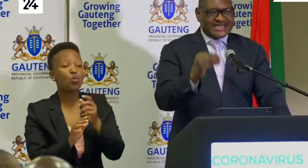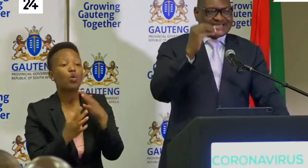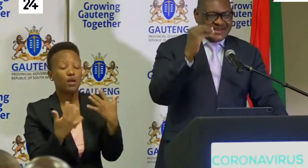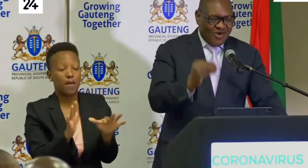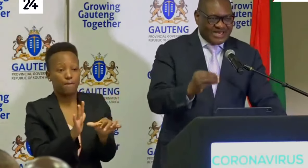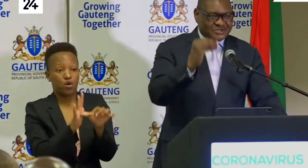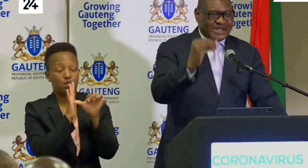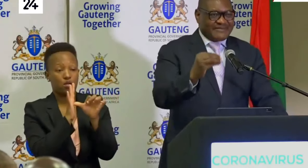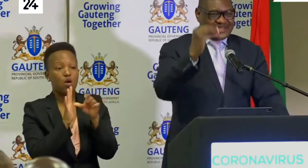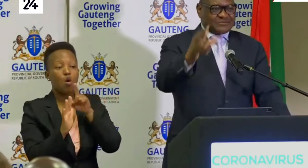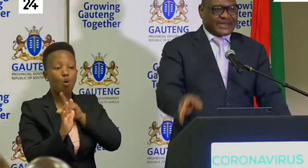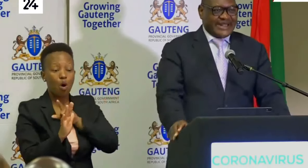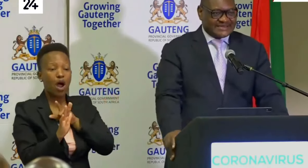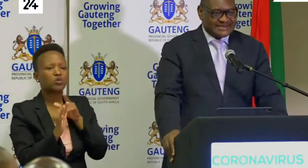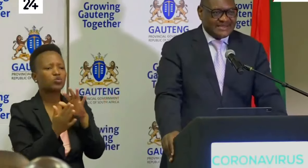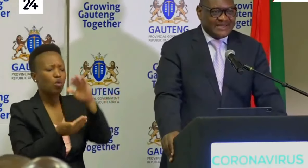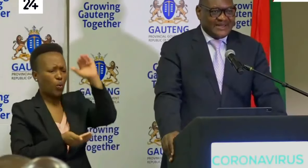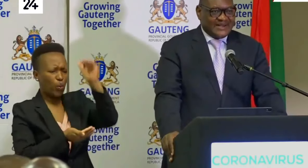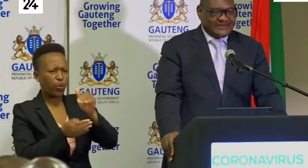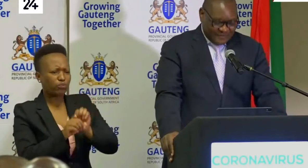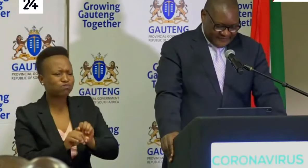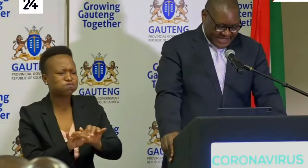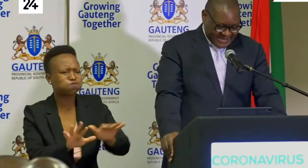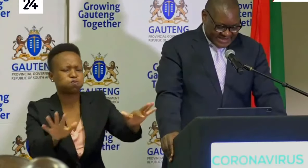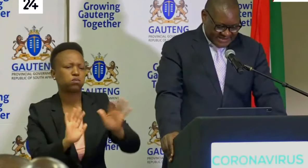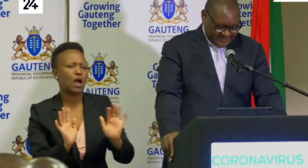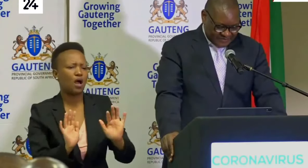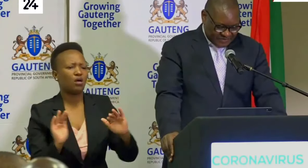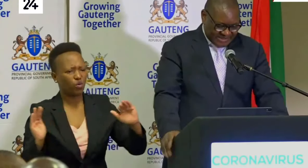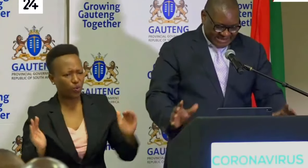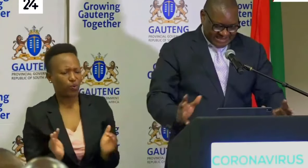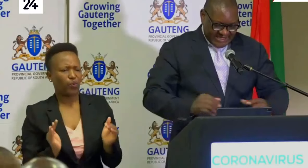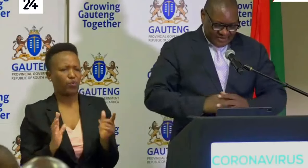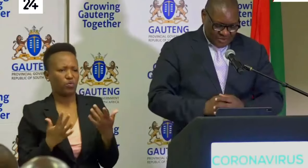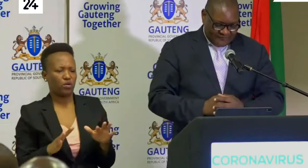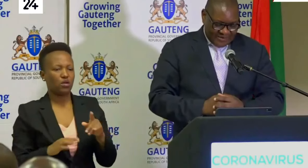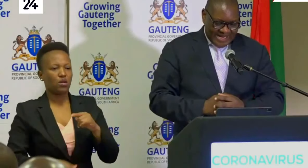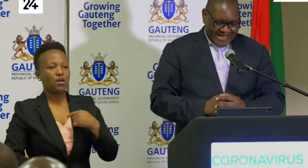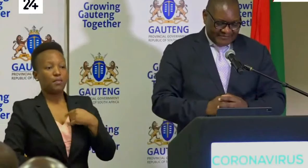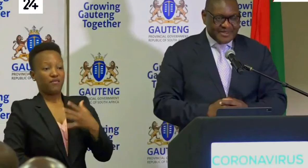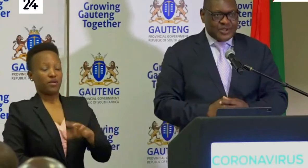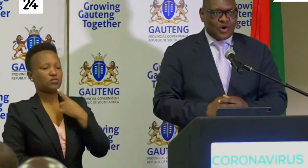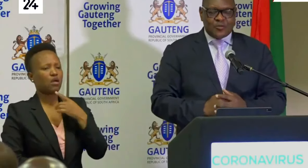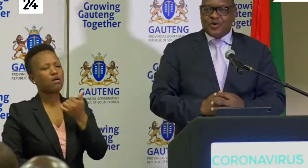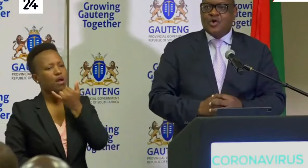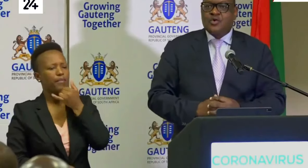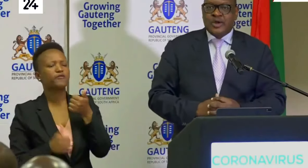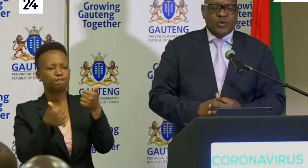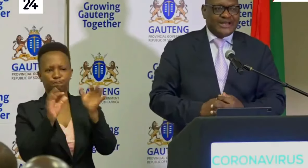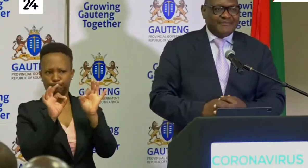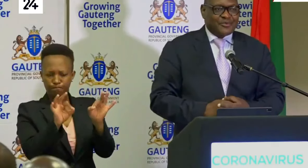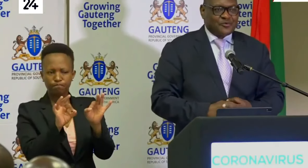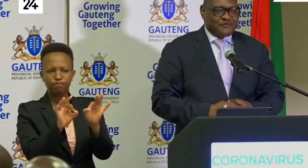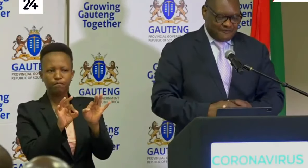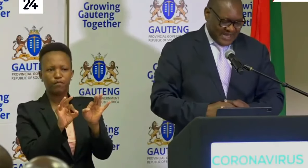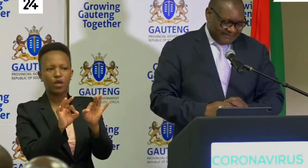important in order to keep the spread of COVID-19. So as I say, so far we are happy. We hope we